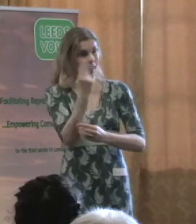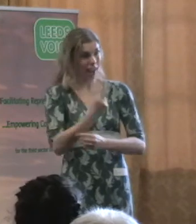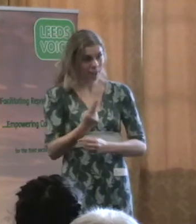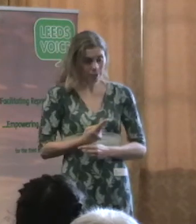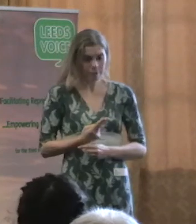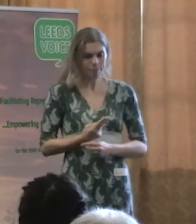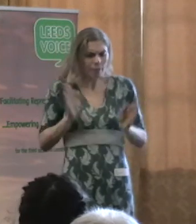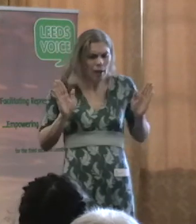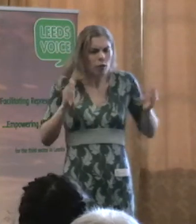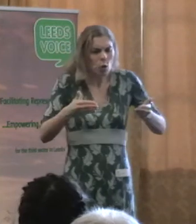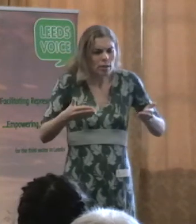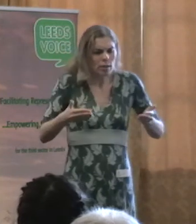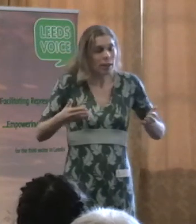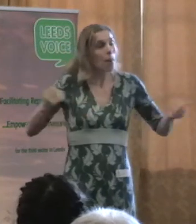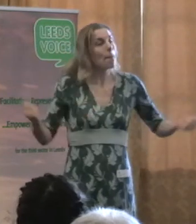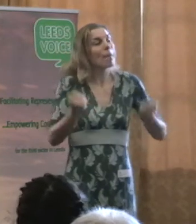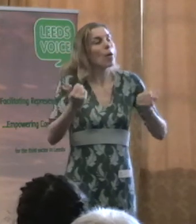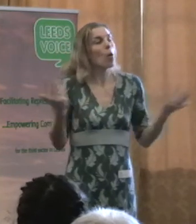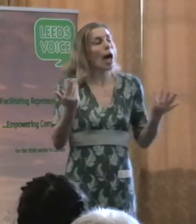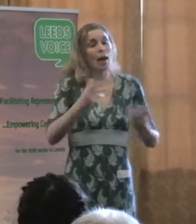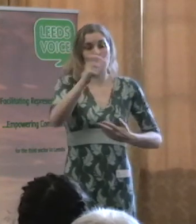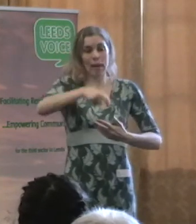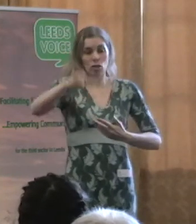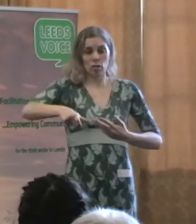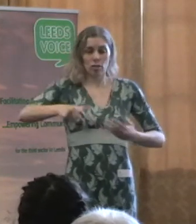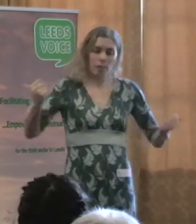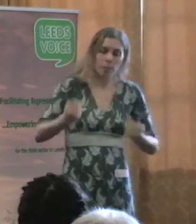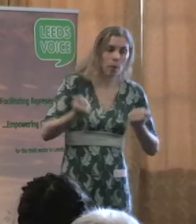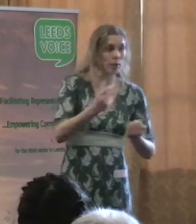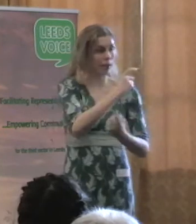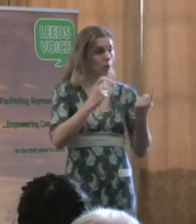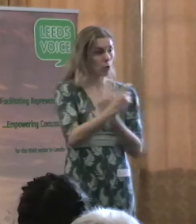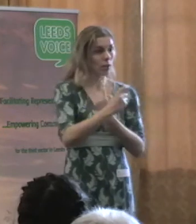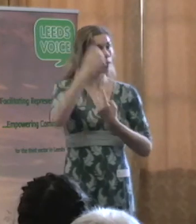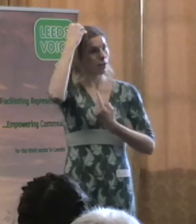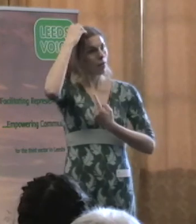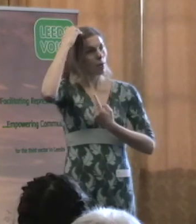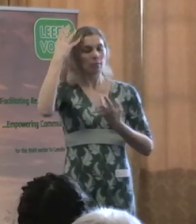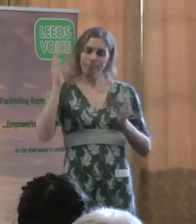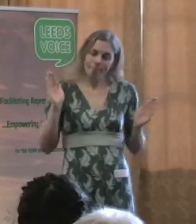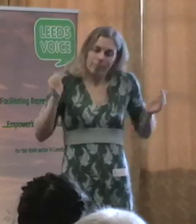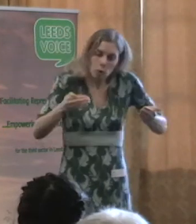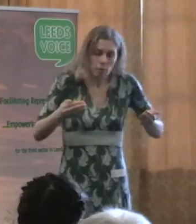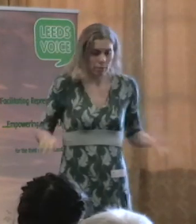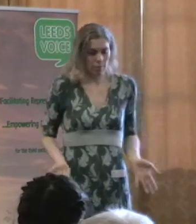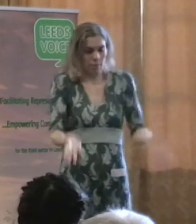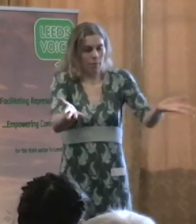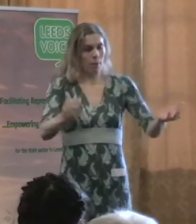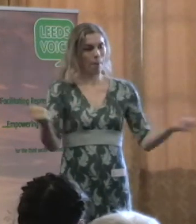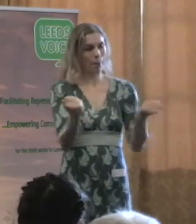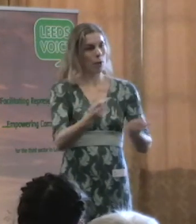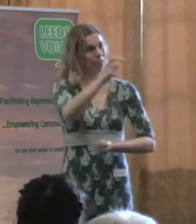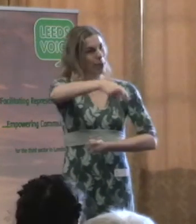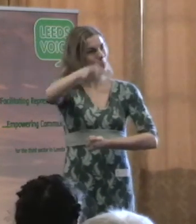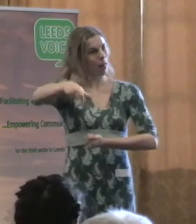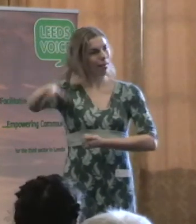patients, public communities. There's no doubt there's a government drive on that, which we mustn't lose sight of, and a